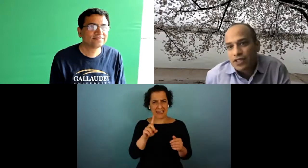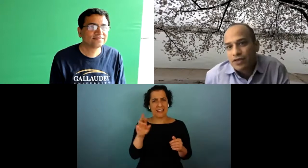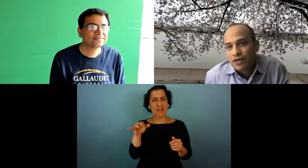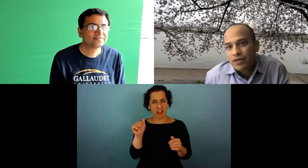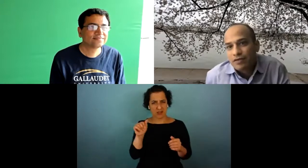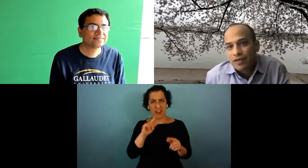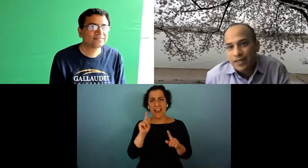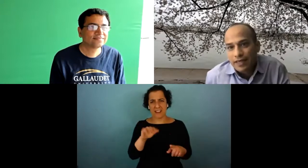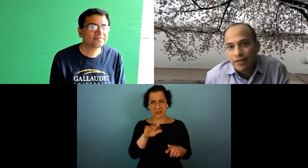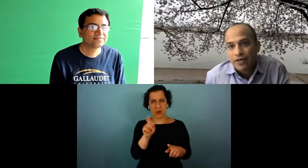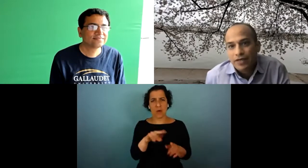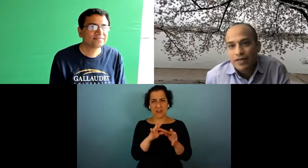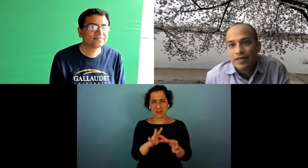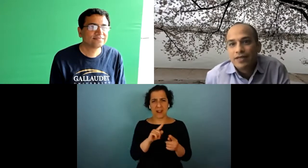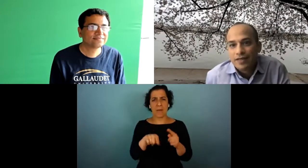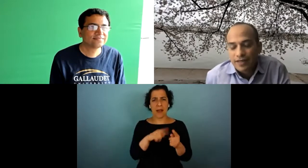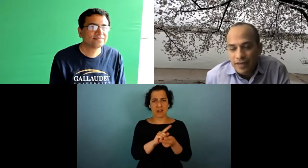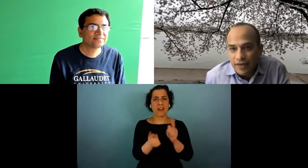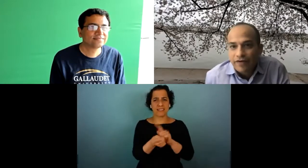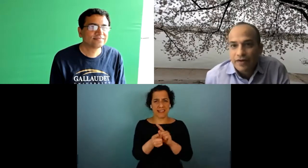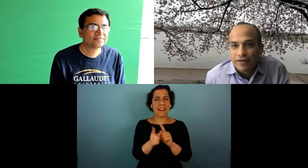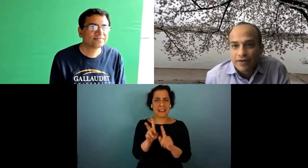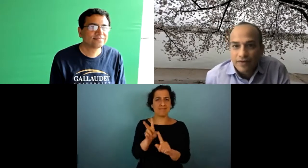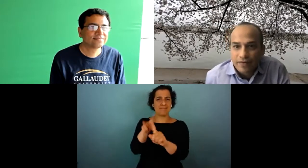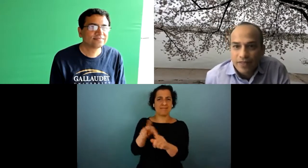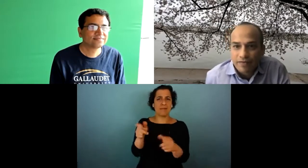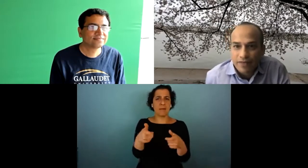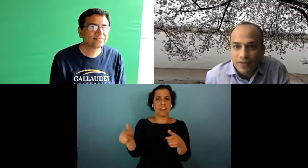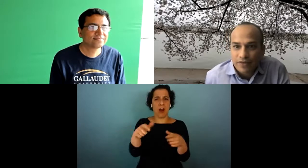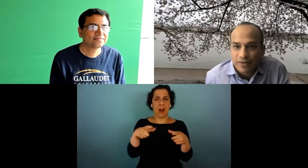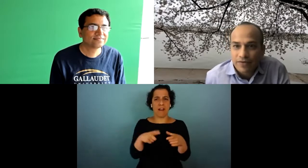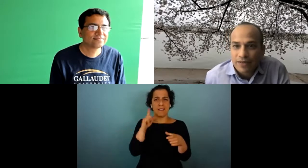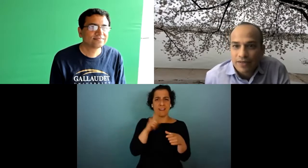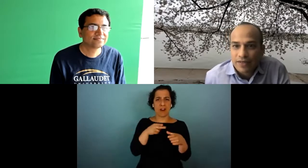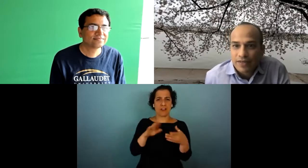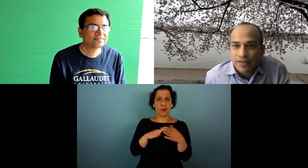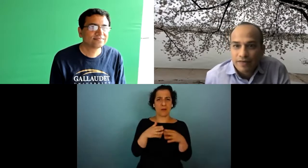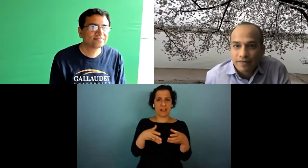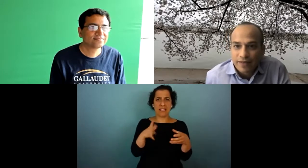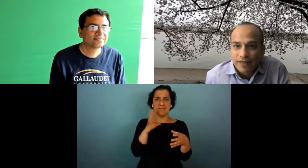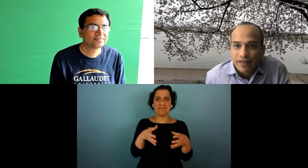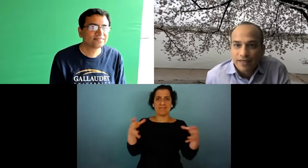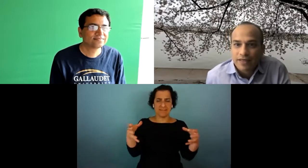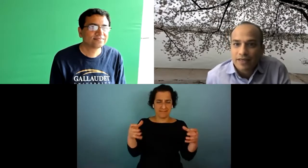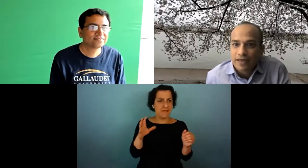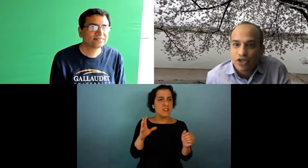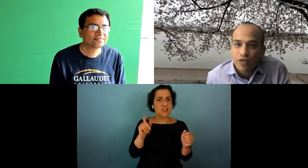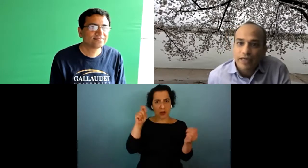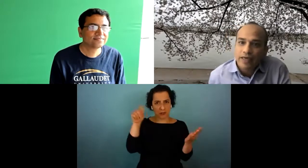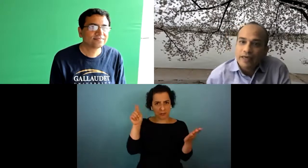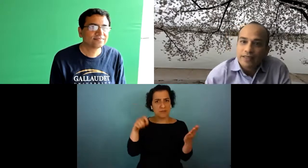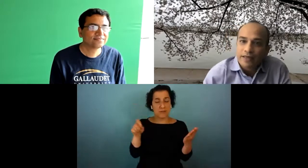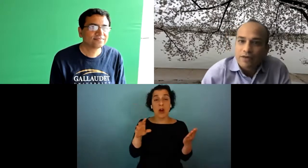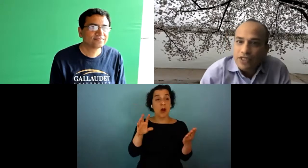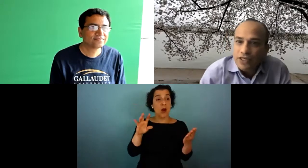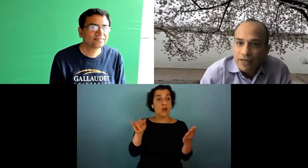question on translating beyond deaf and hard of i'm just gonna say we did that and julie